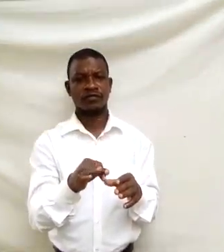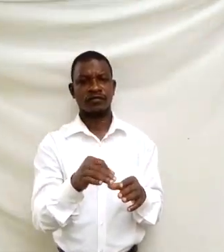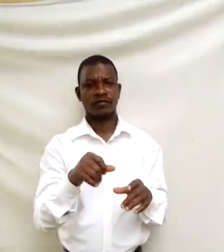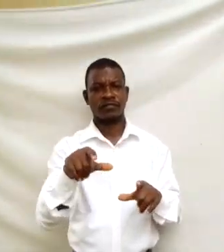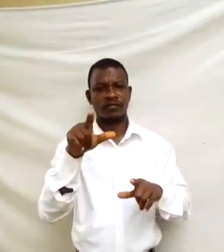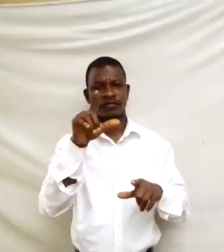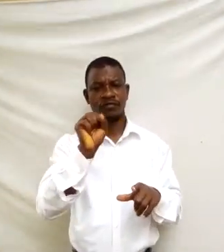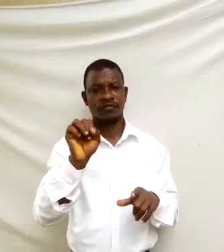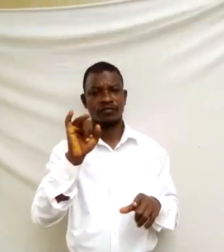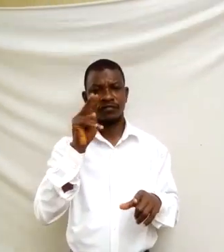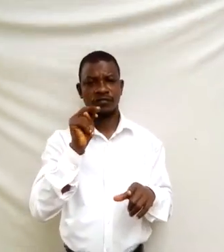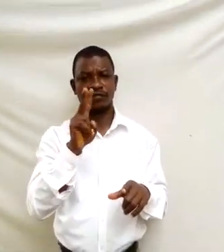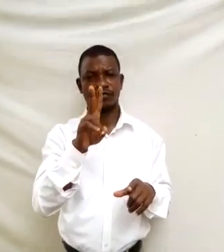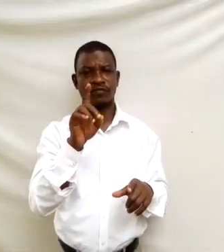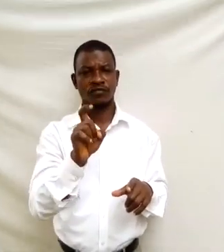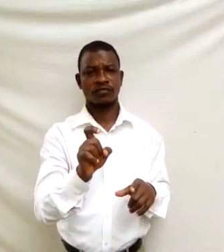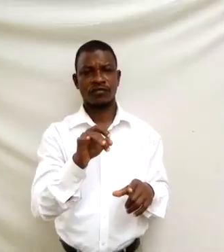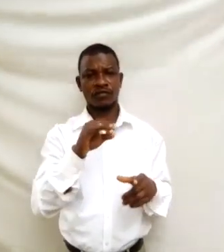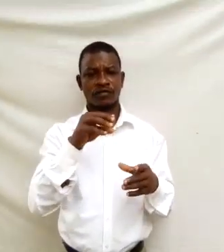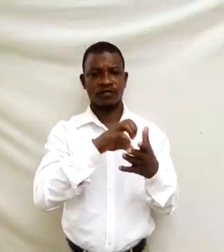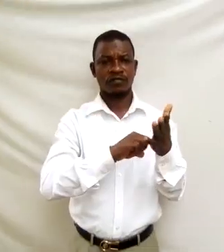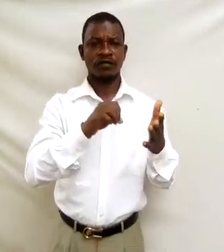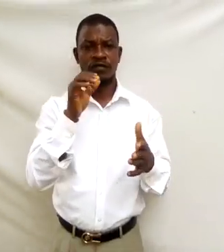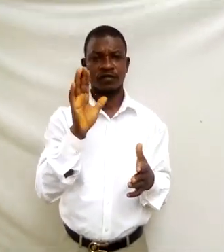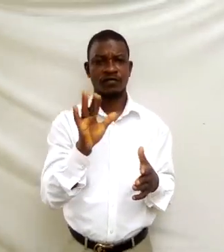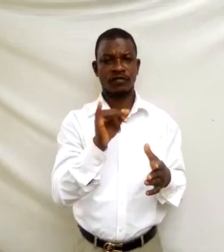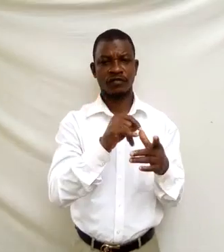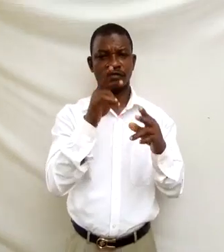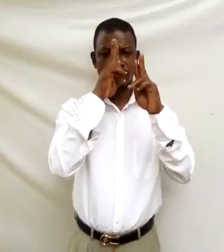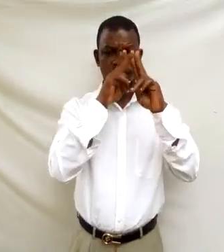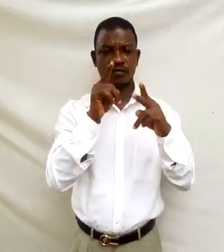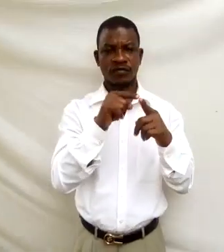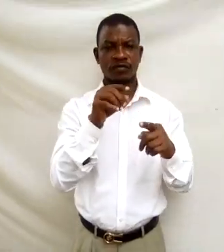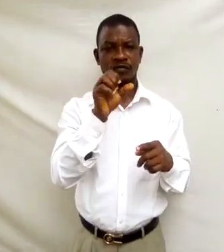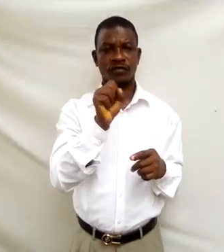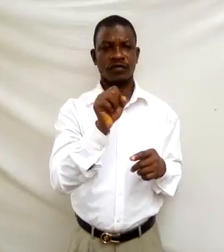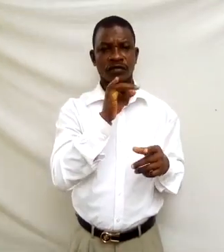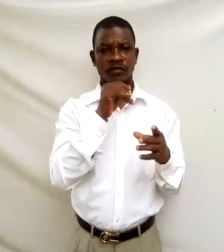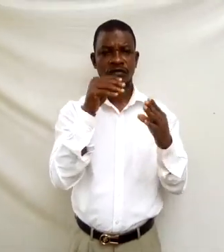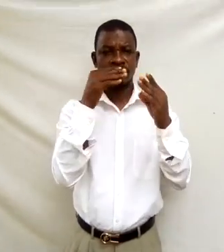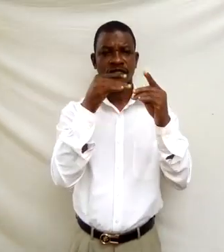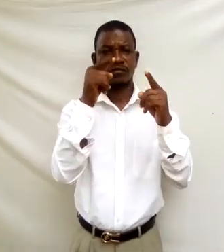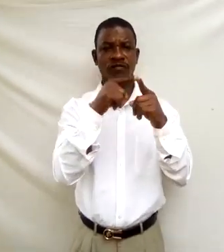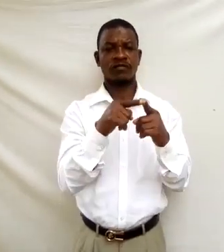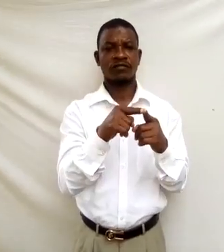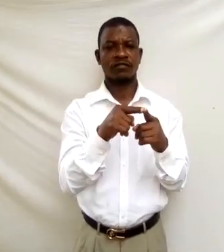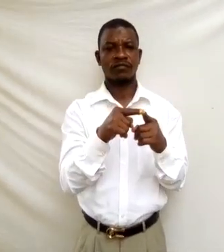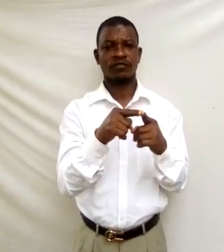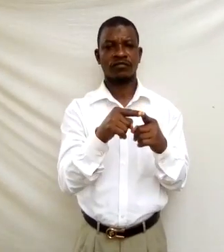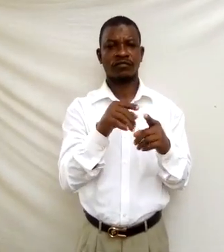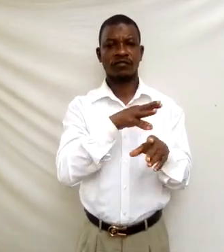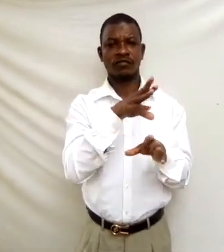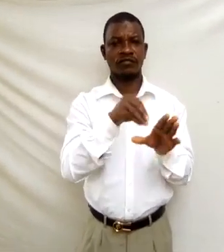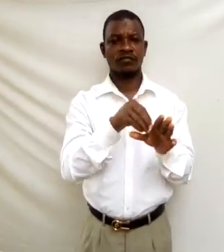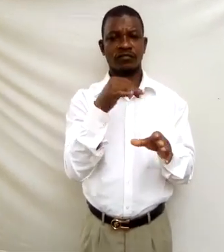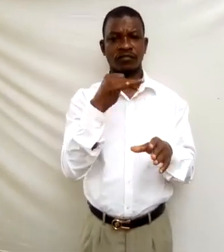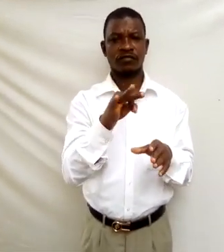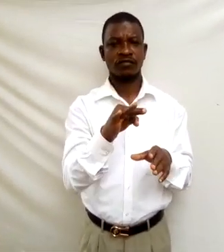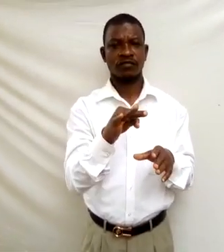two x minus five with respect to x is equal to integral of sine